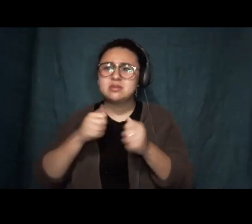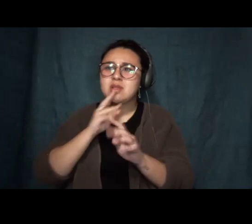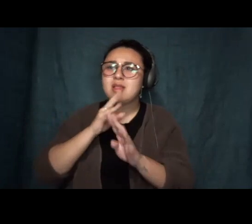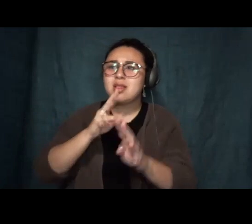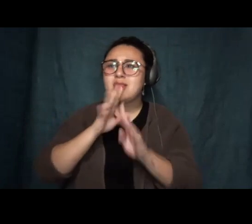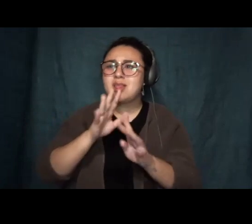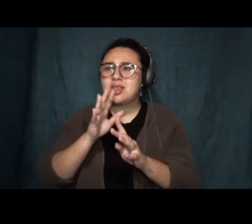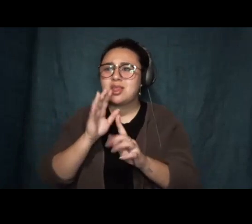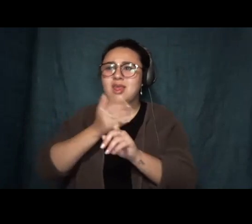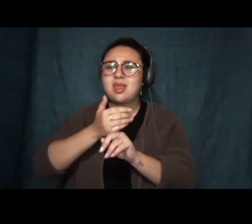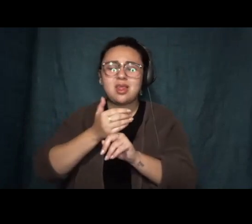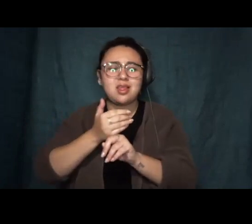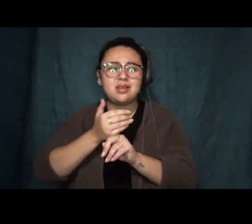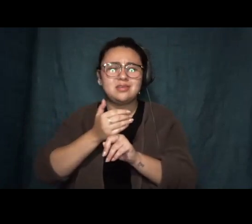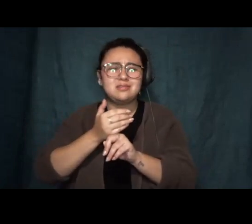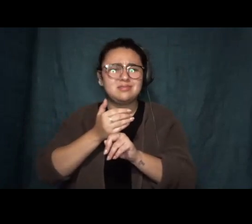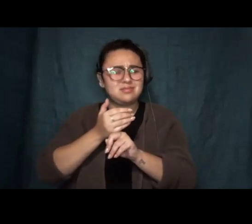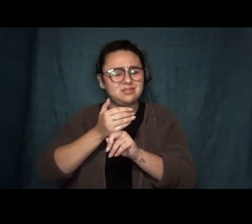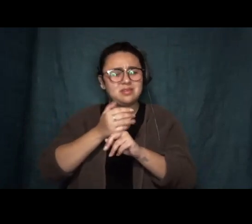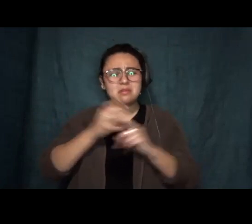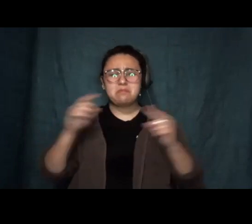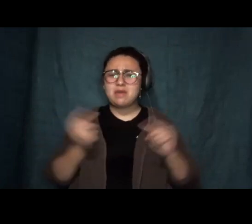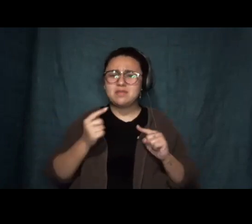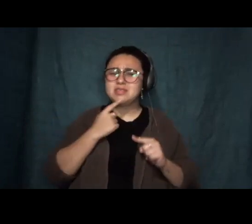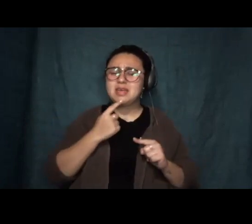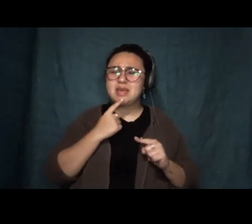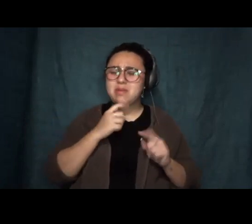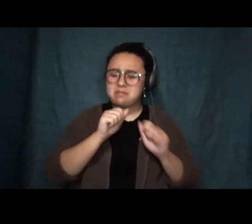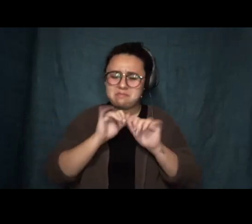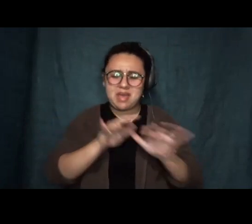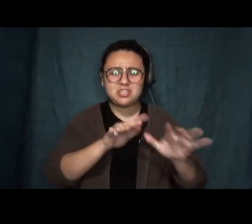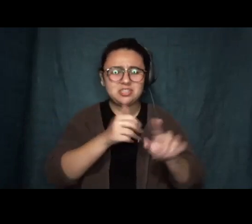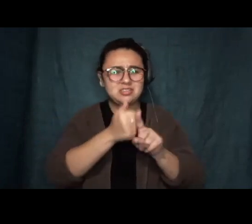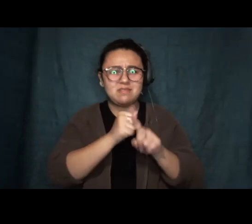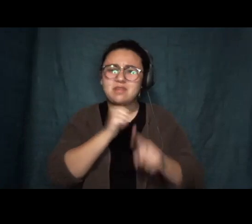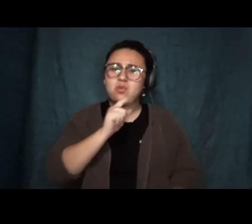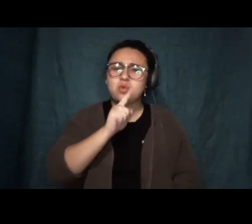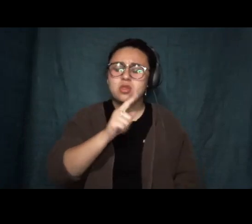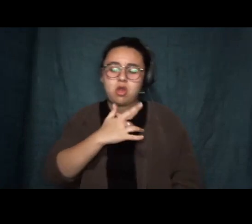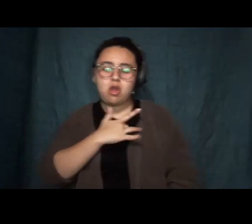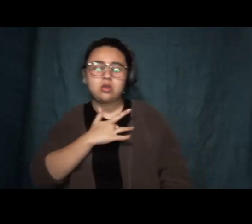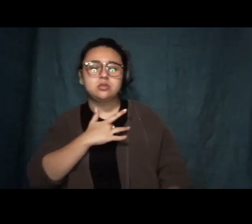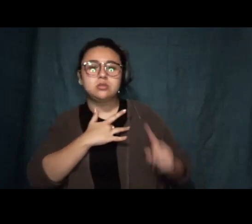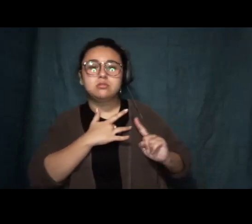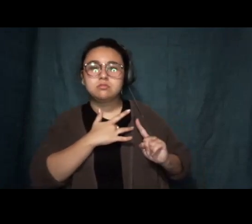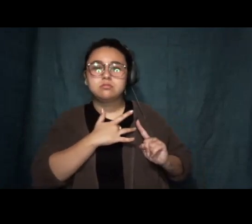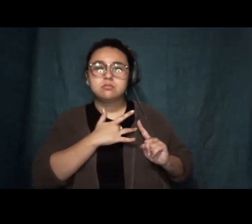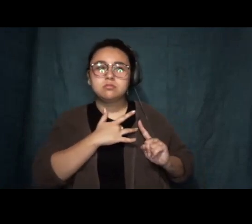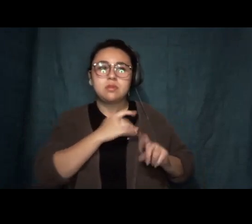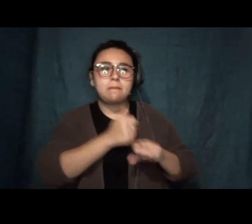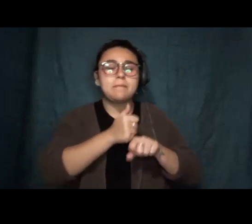say, but there's no such thing as magic. There's only heart, brains, and courage.